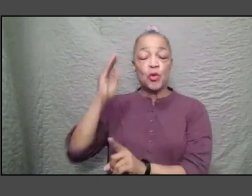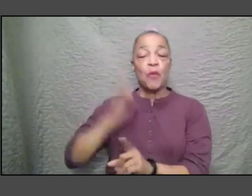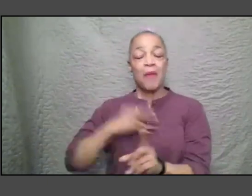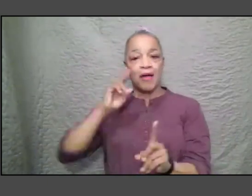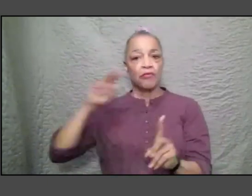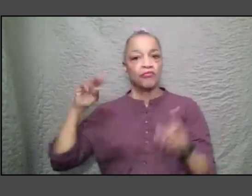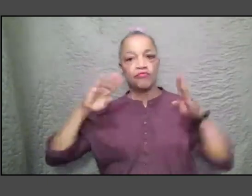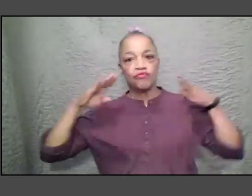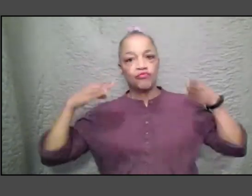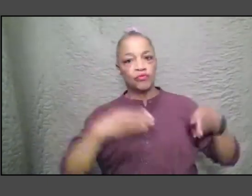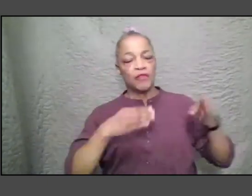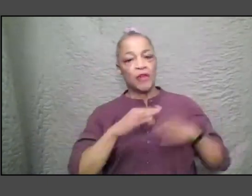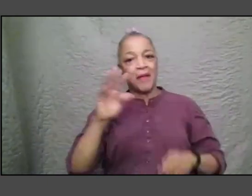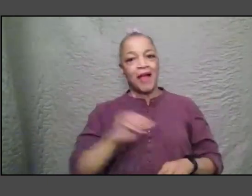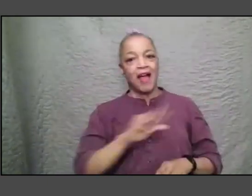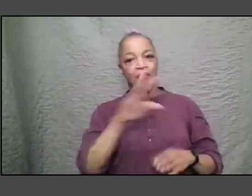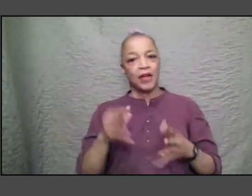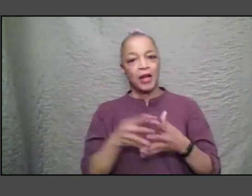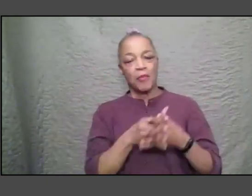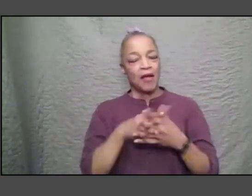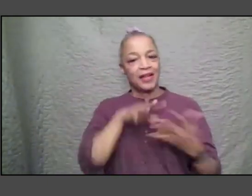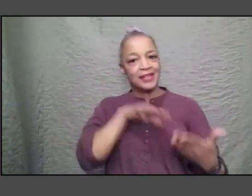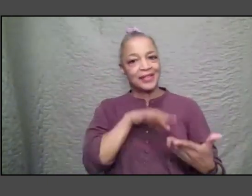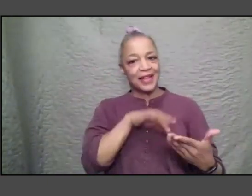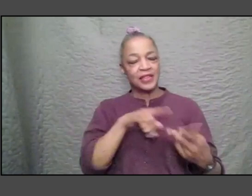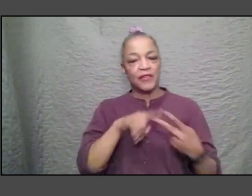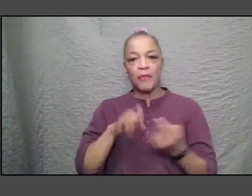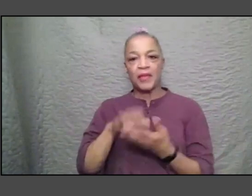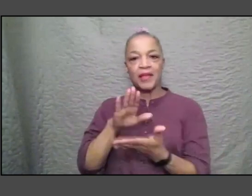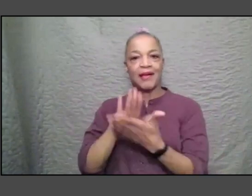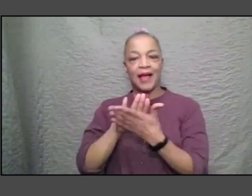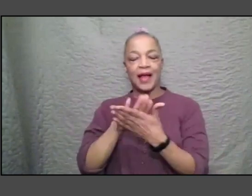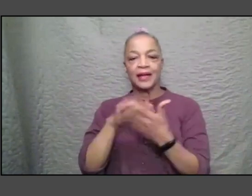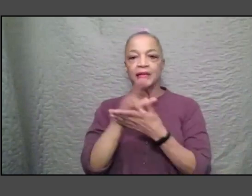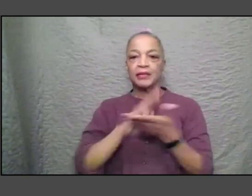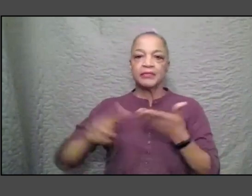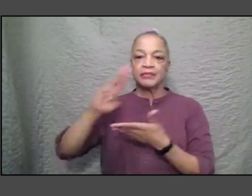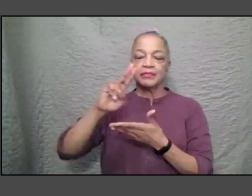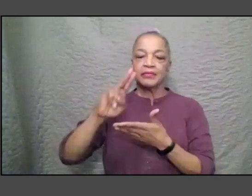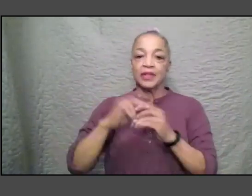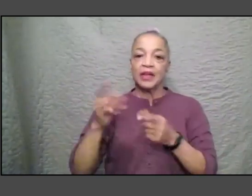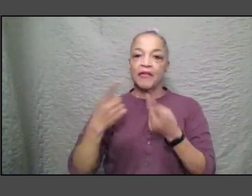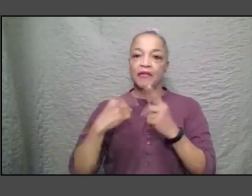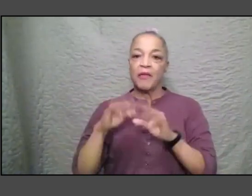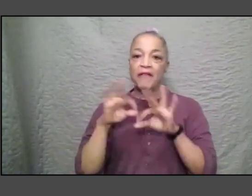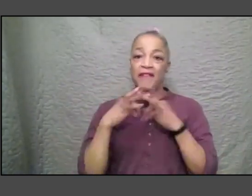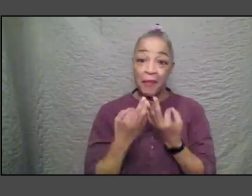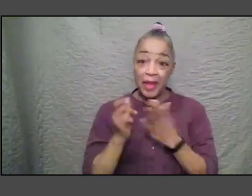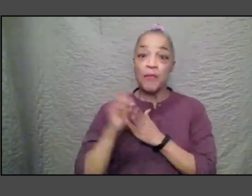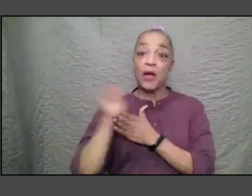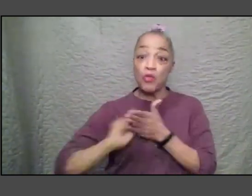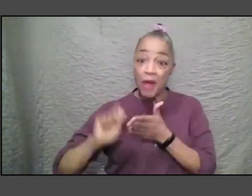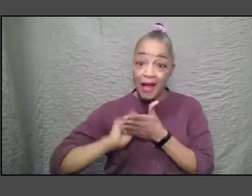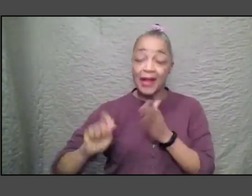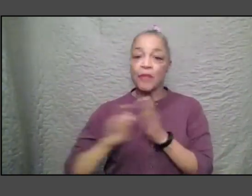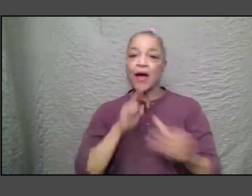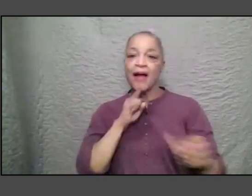american studies coming from the academy coming from my family coming from my writing coming from my commitments was about